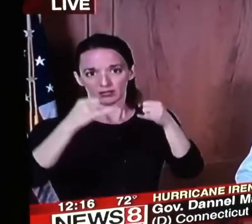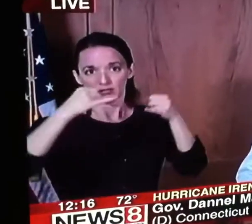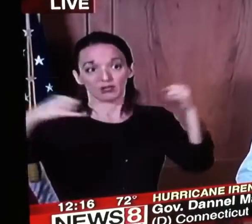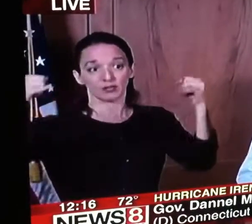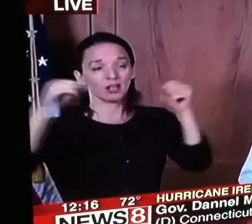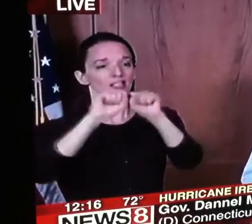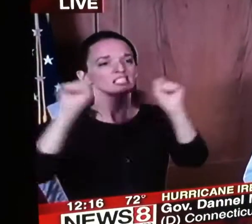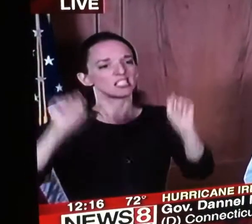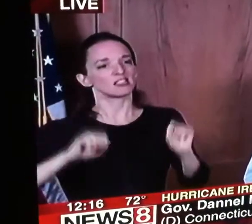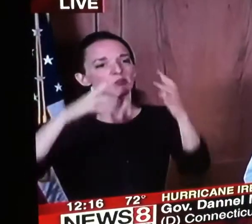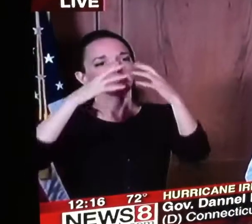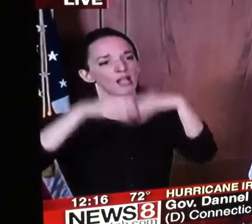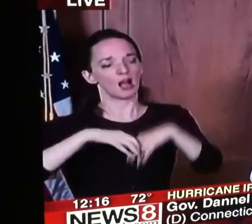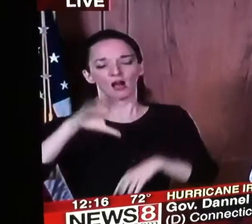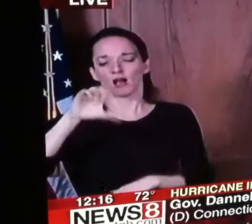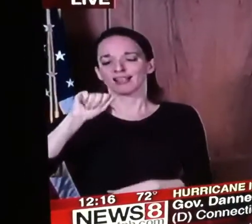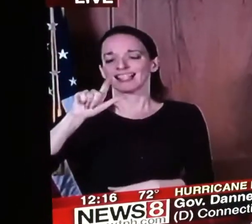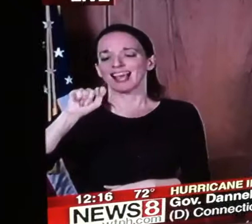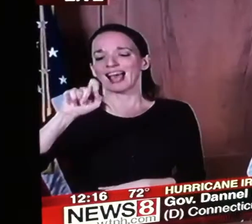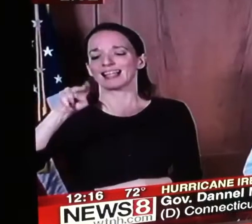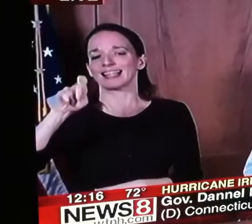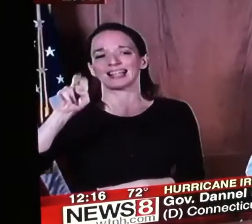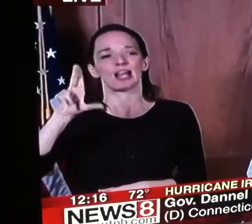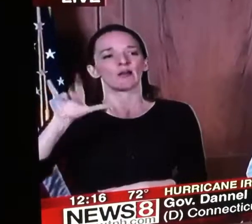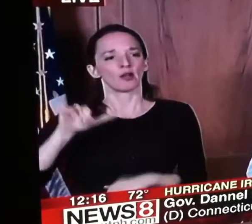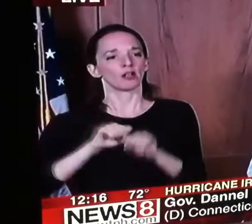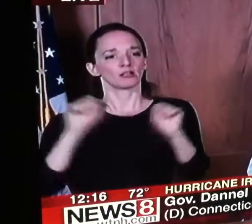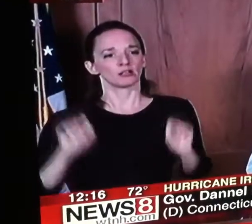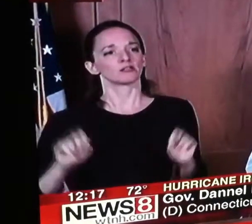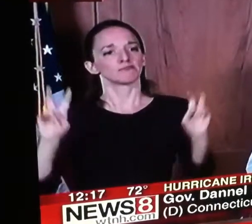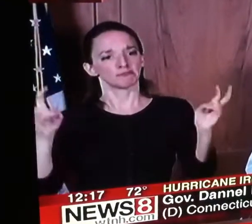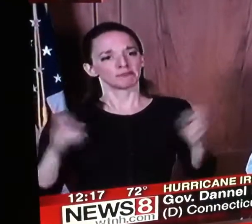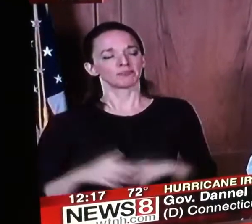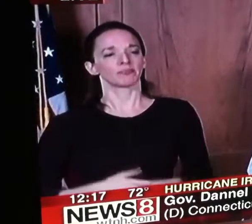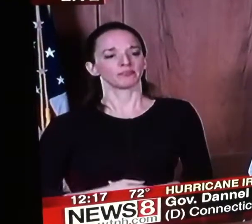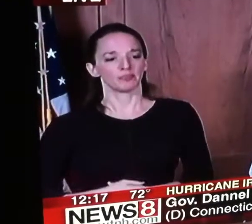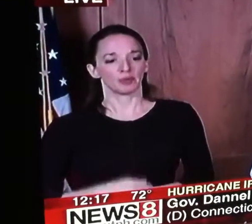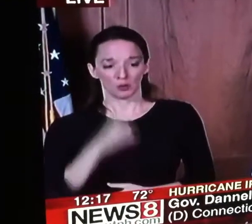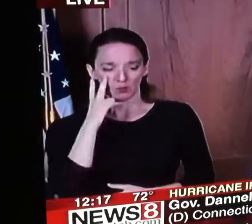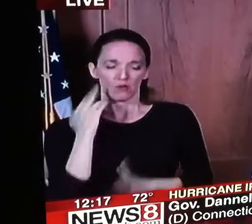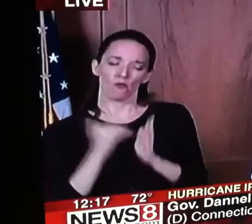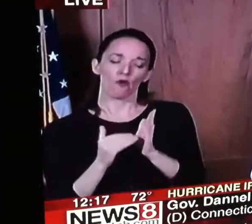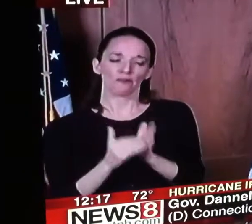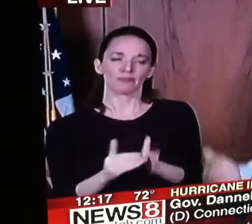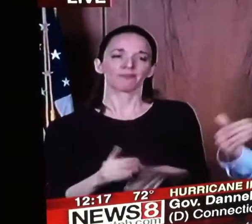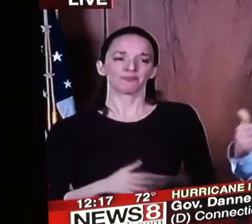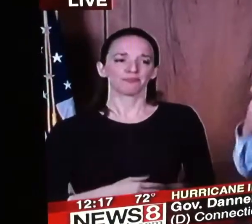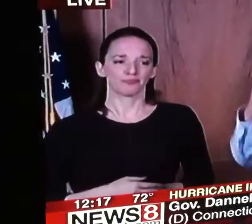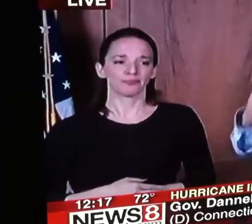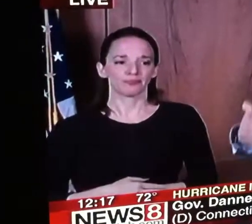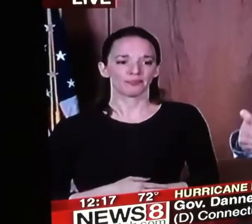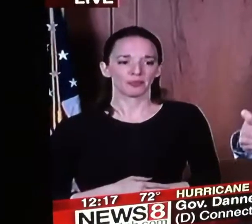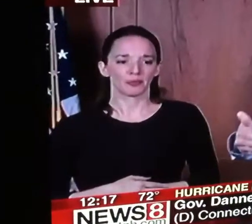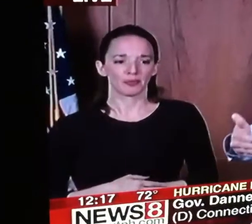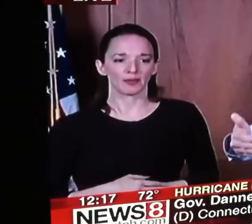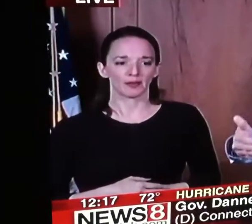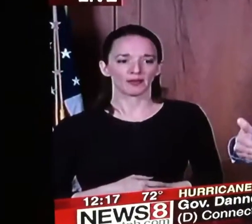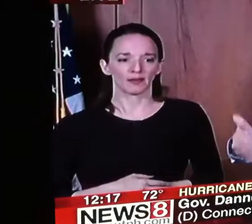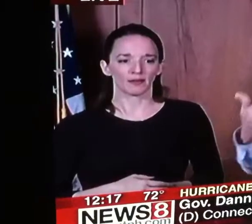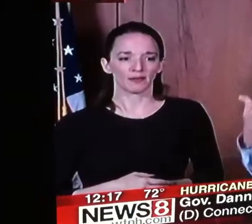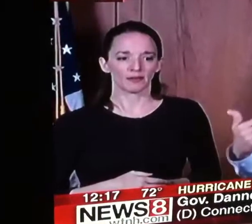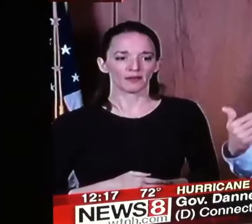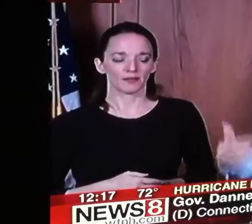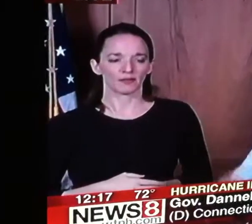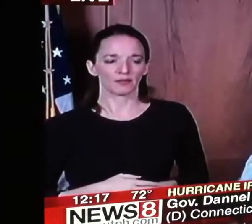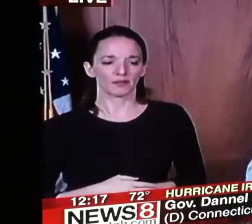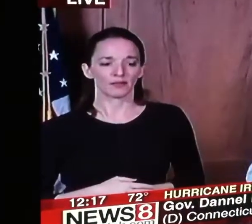i i think we're gonna we're probably gonna see a fair amount of that um as we get additional reports from metro north we got that as a local report